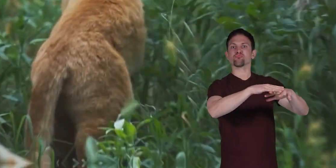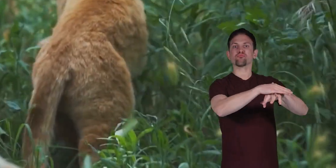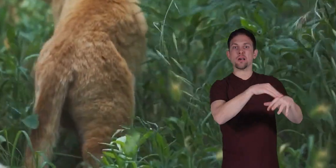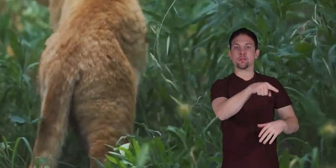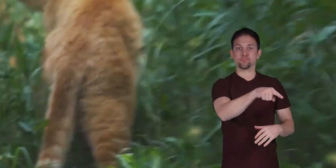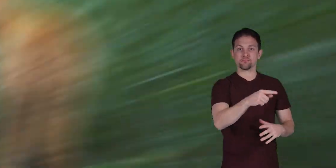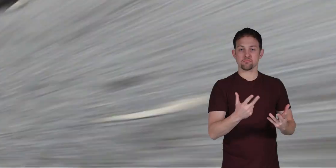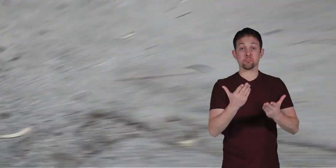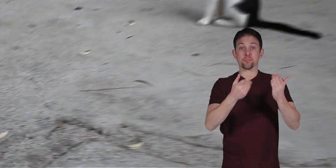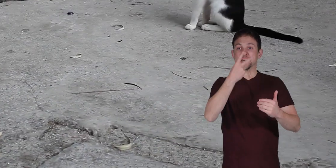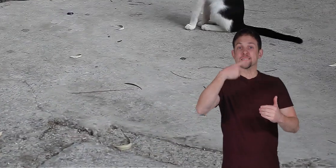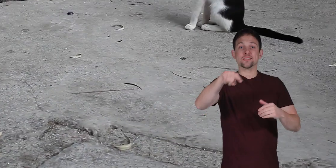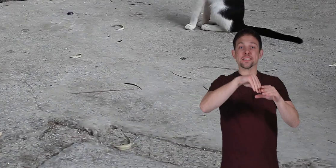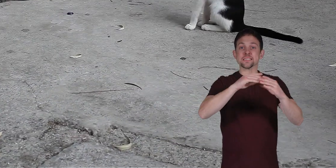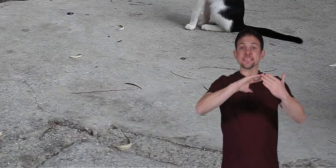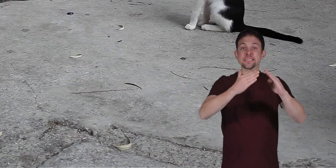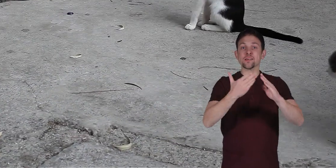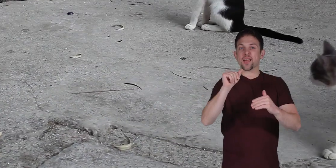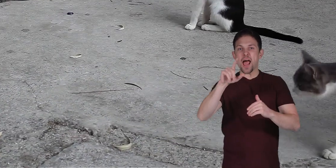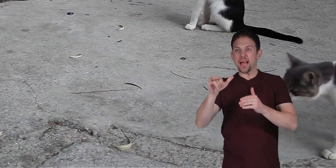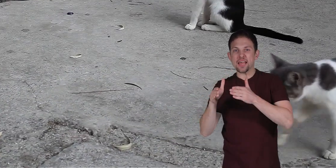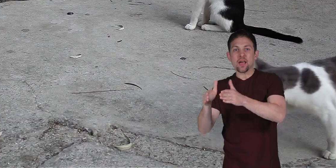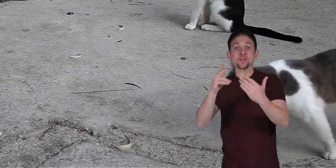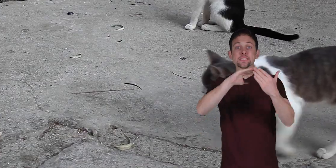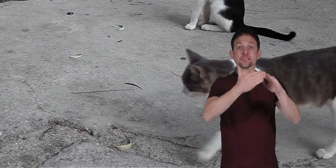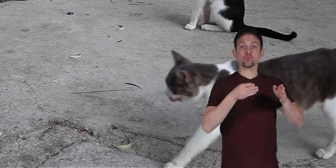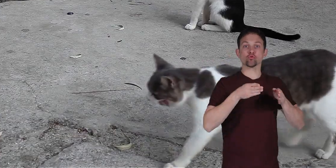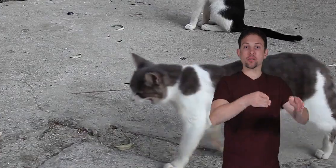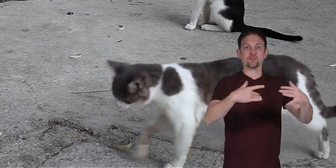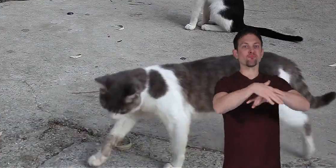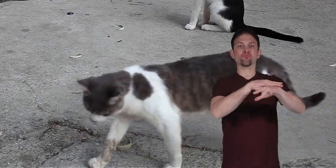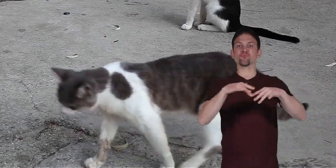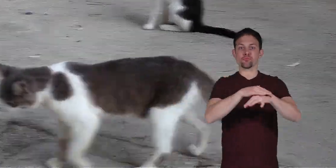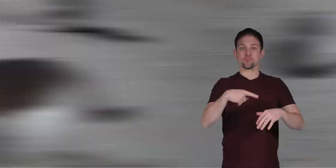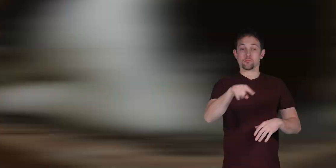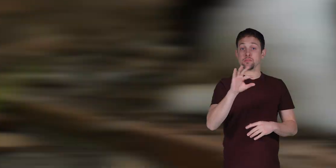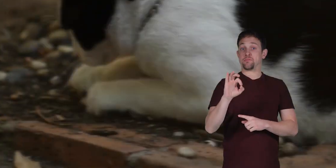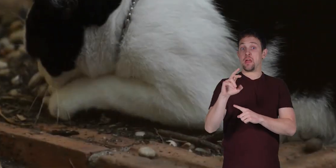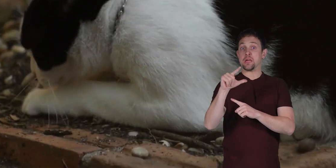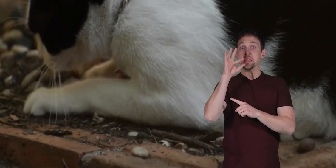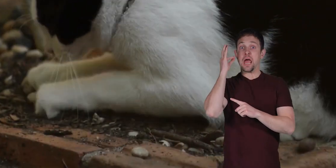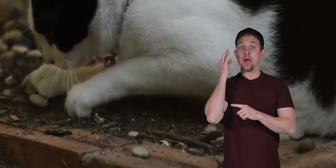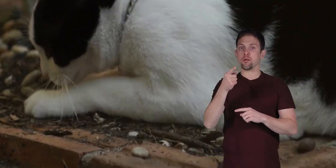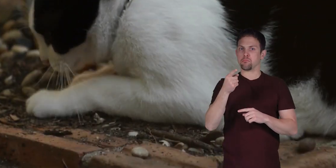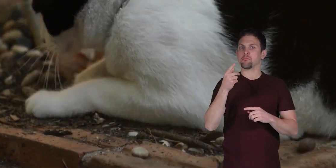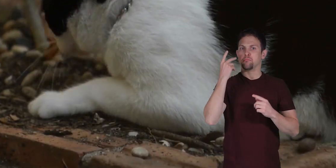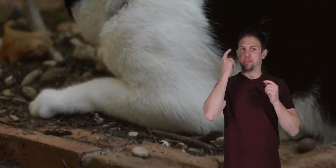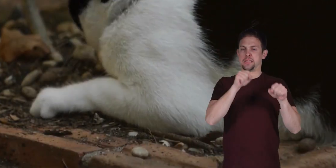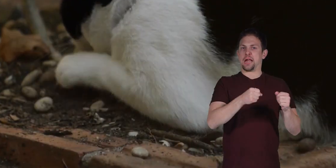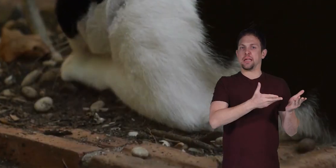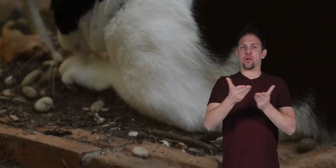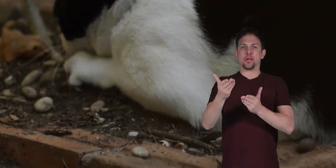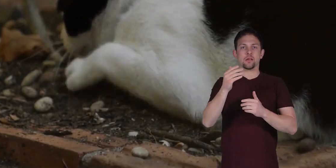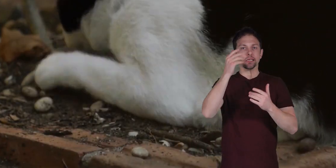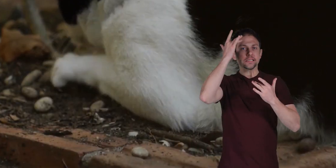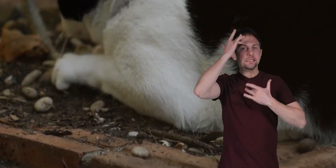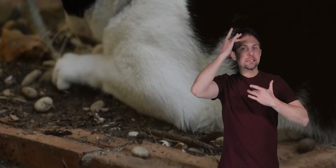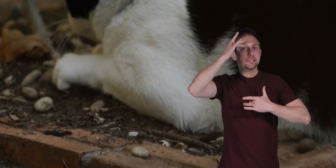wild. You may see them in the city and alleys or city streets. Feral cats are considered a nuisance, as many carry